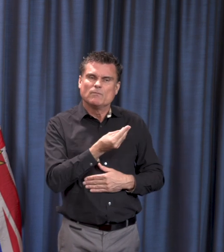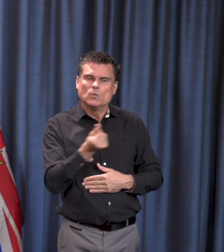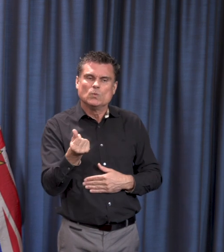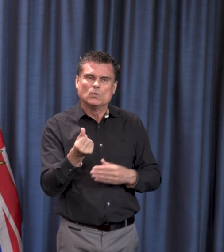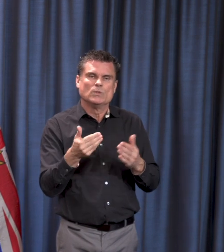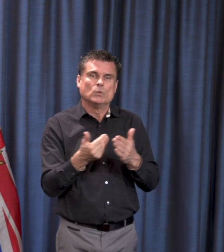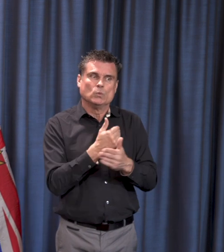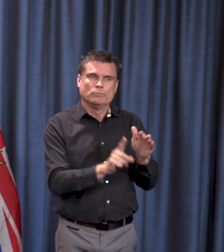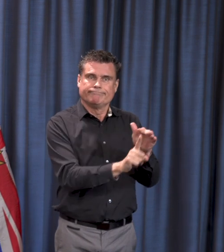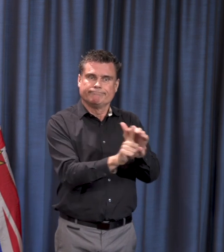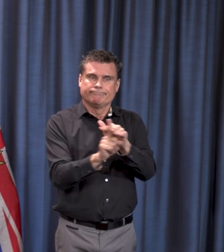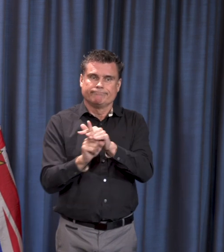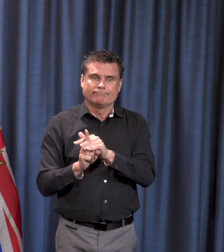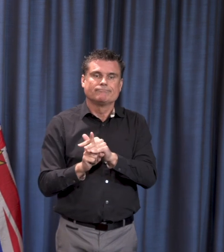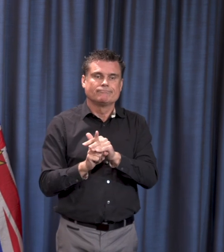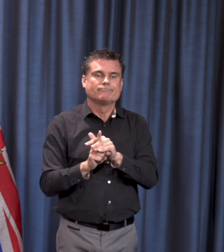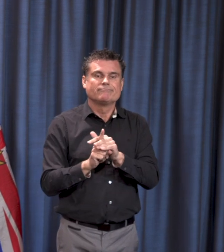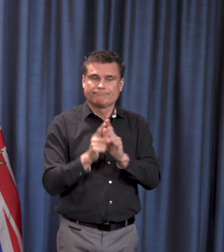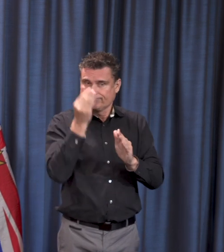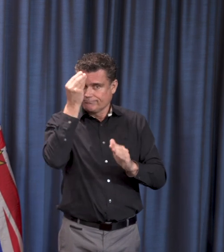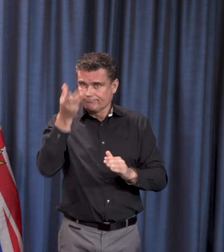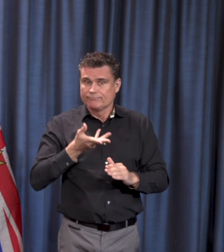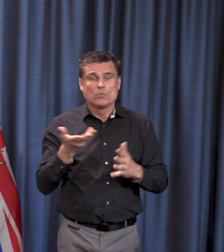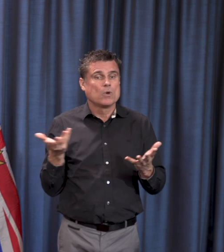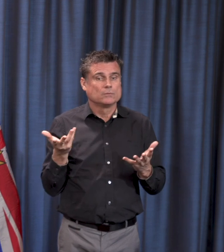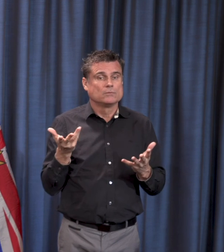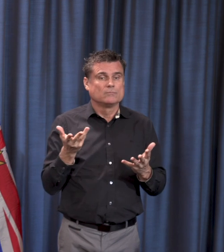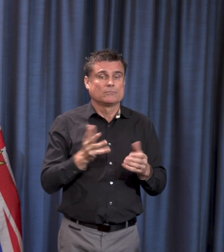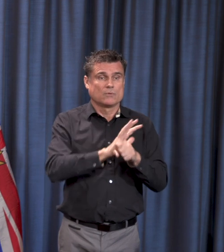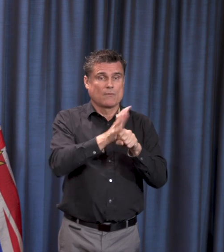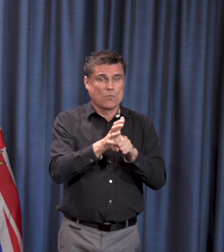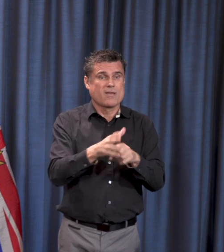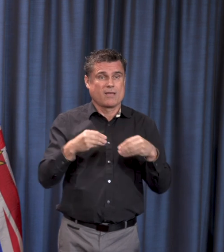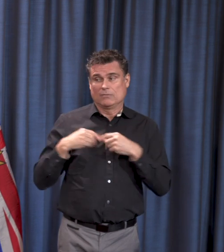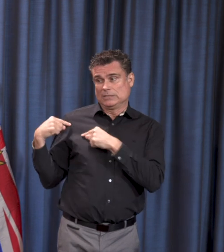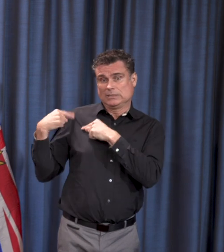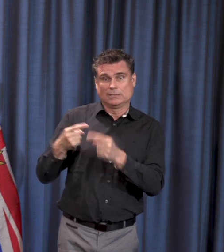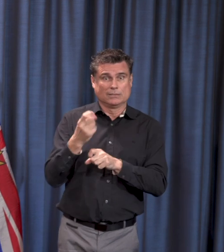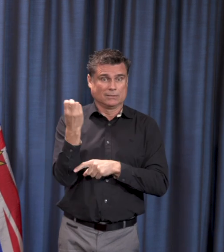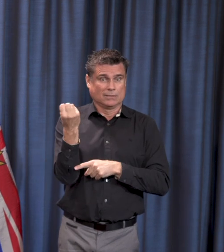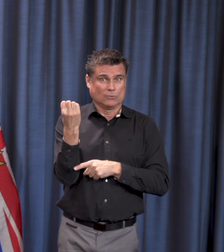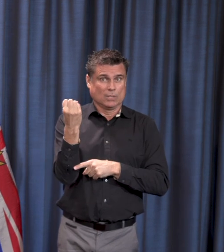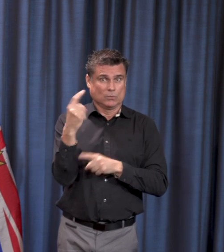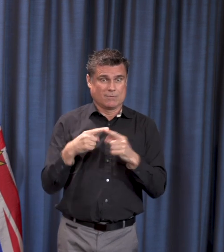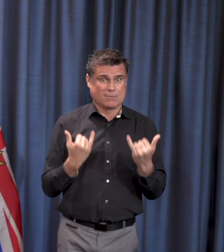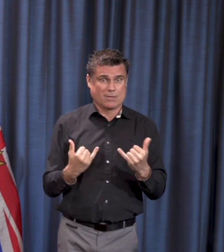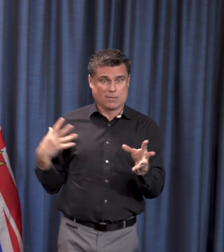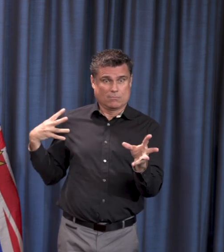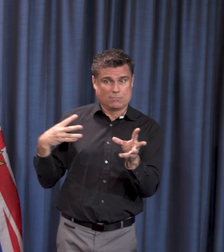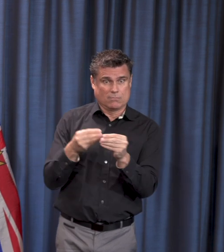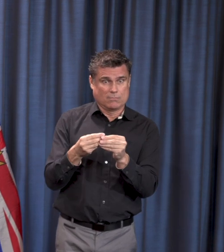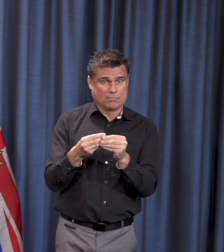on the cases that have tested positive since our last briefing on Saturday morning. The number of new cases is